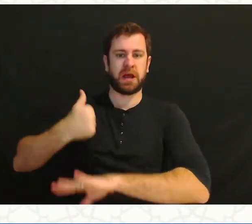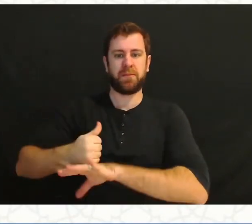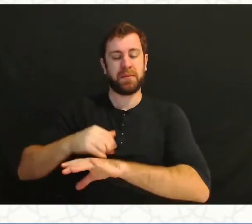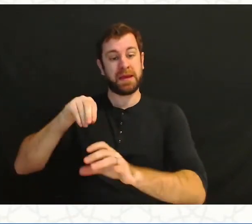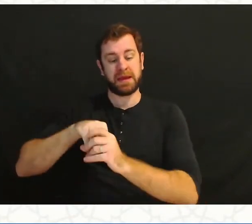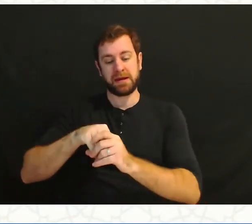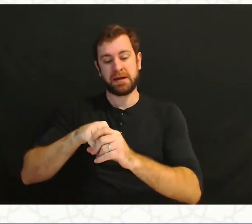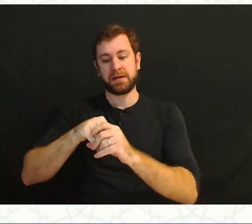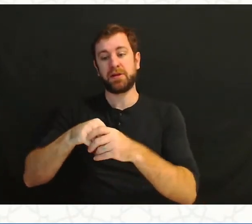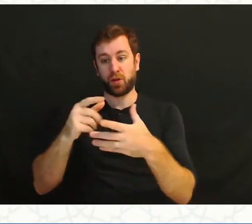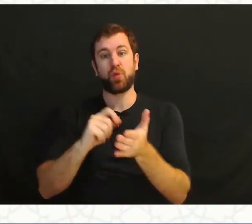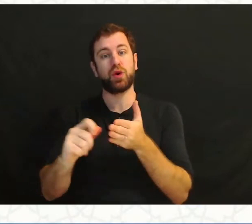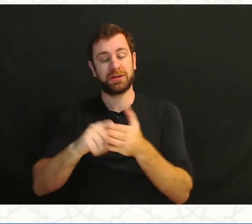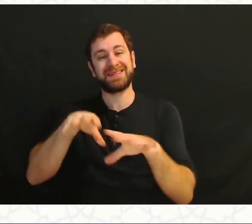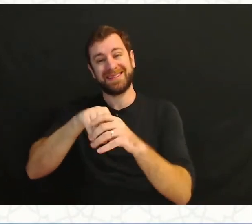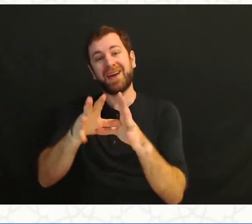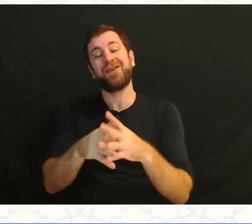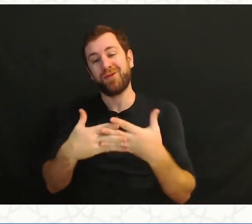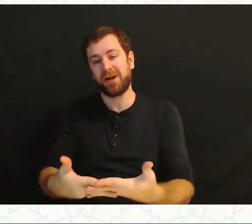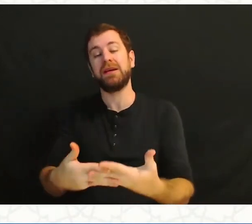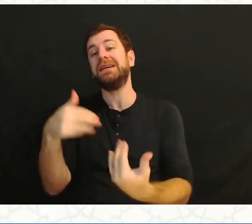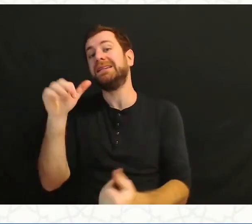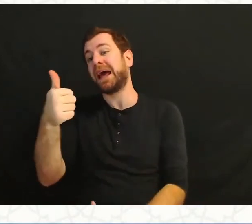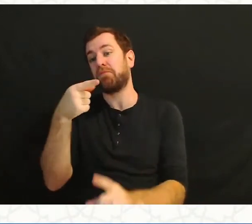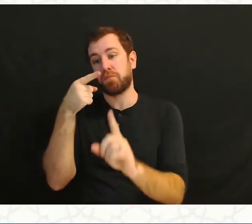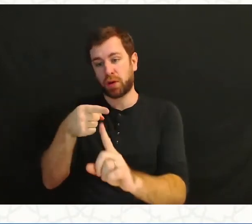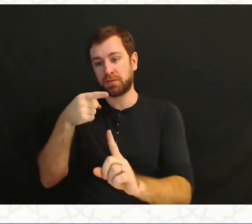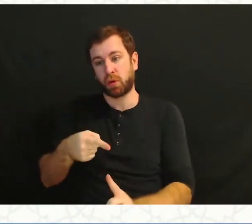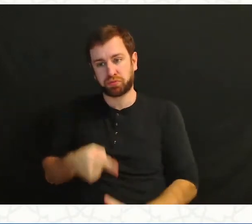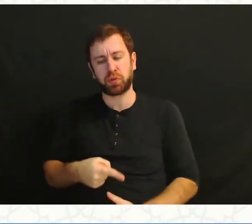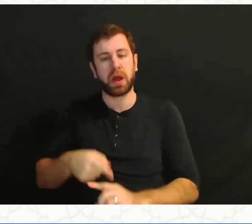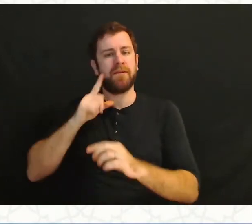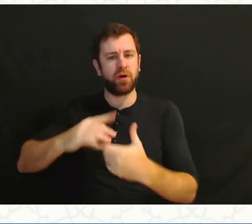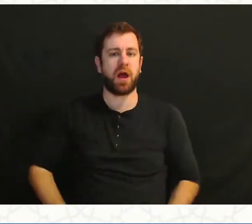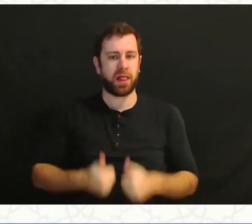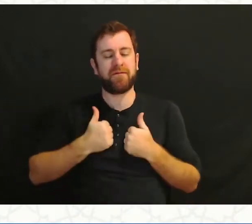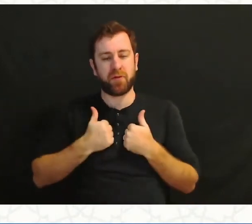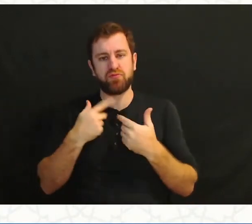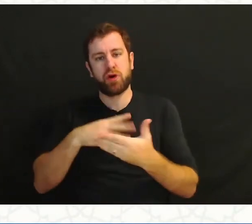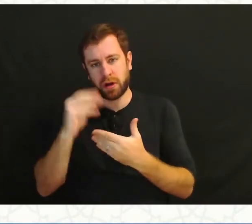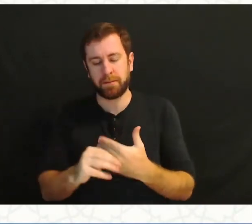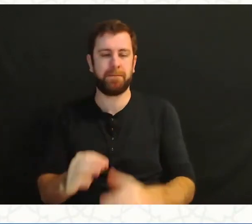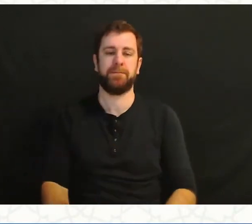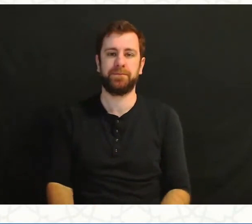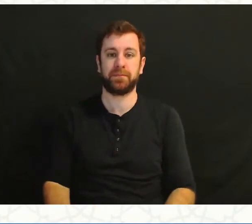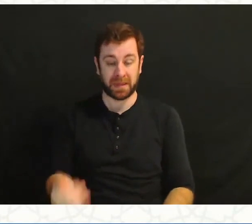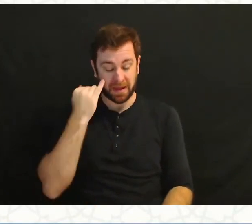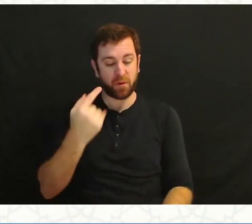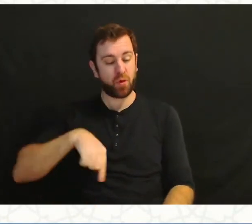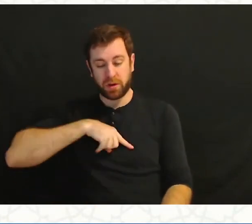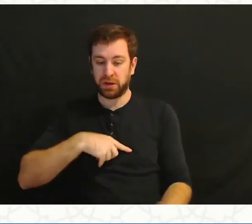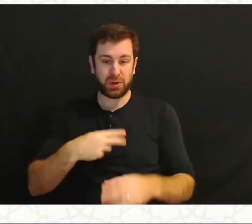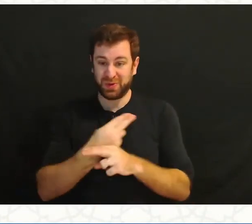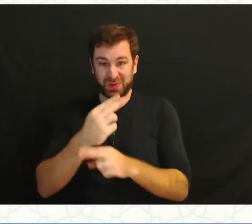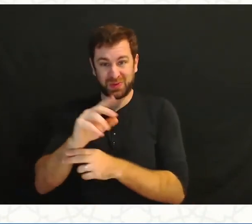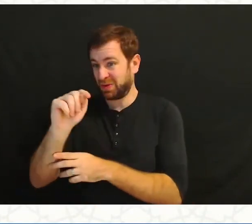of the Qur'an itself. Ten-point survival program that if we could take these tools,